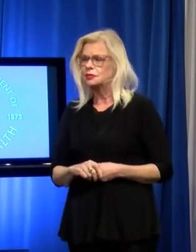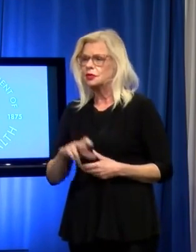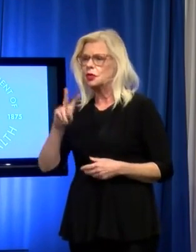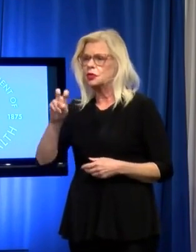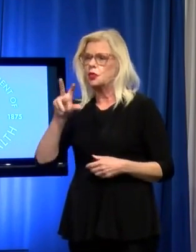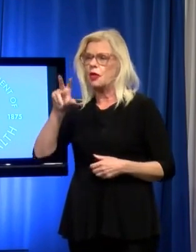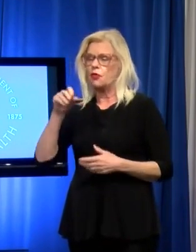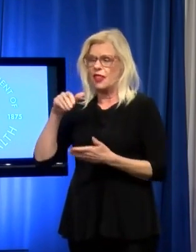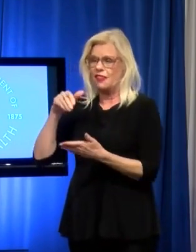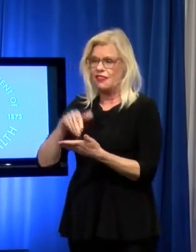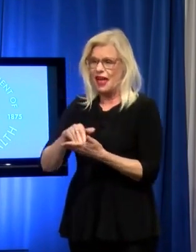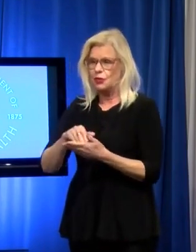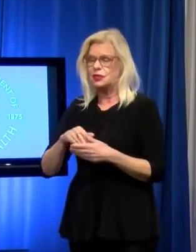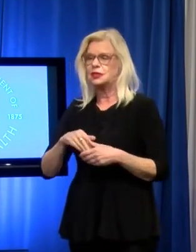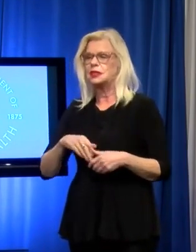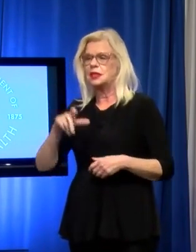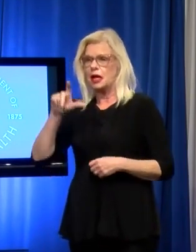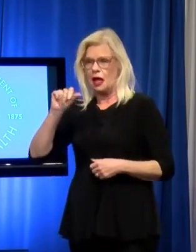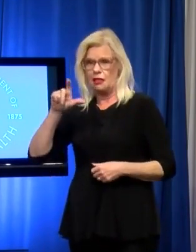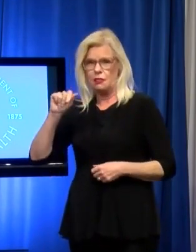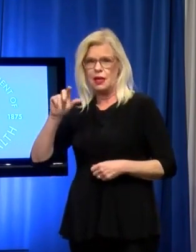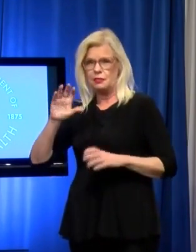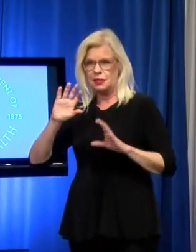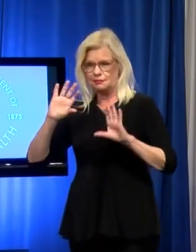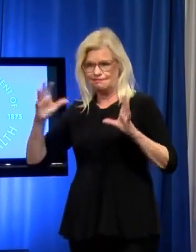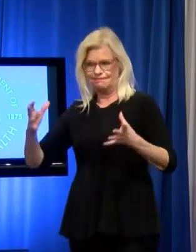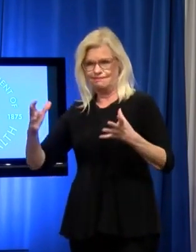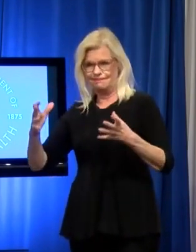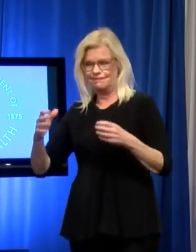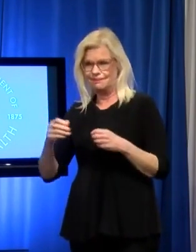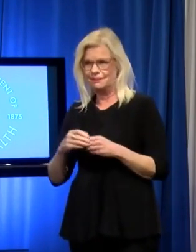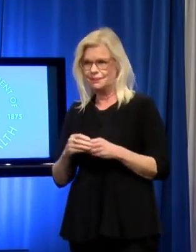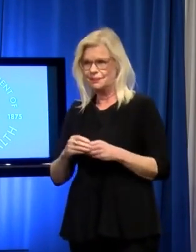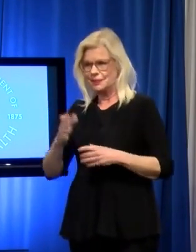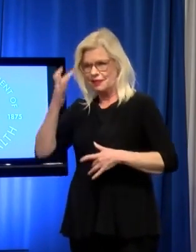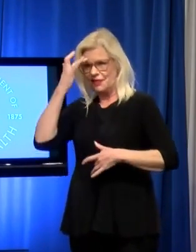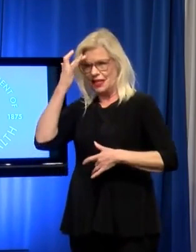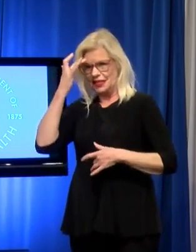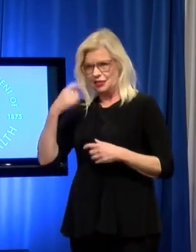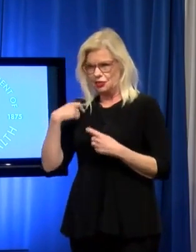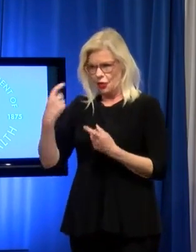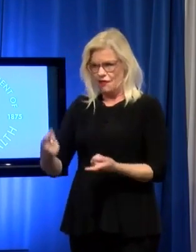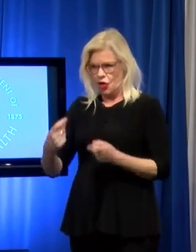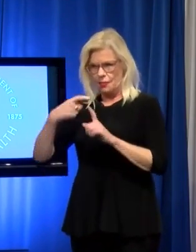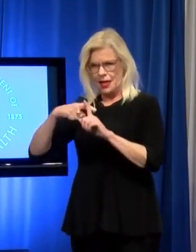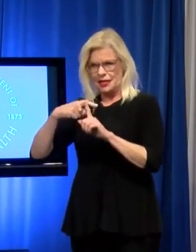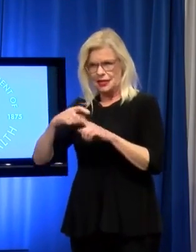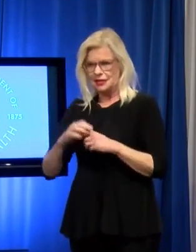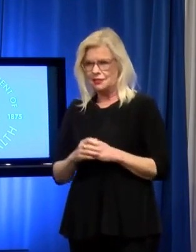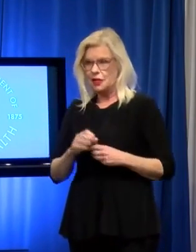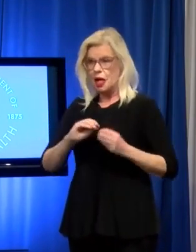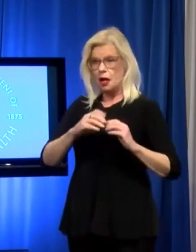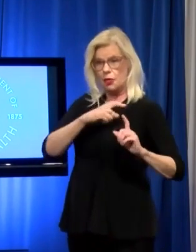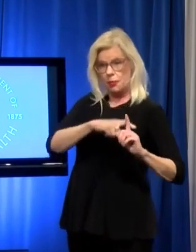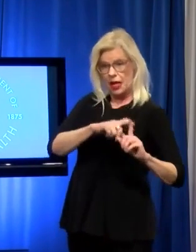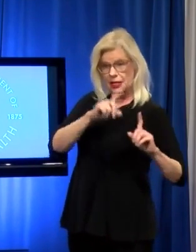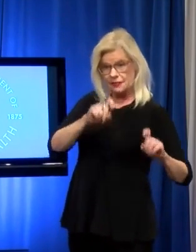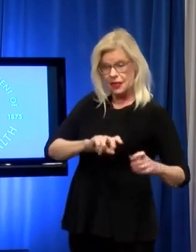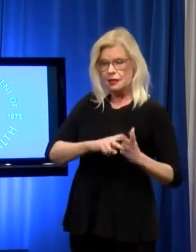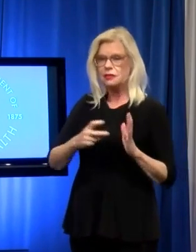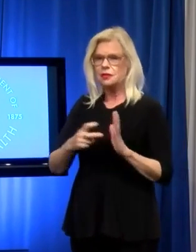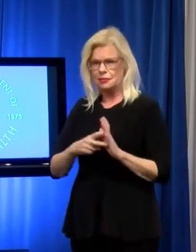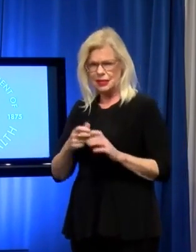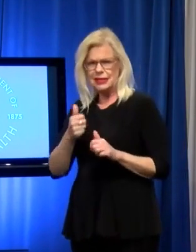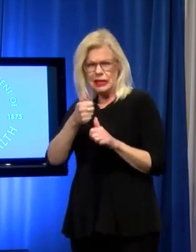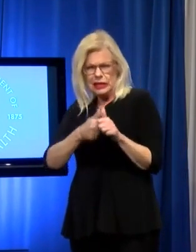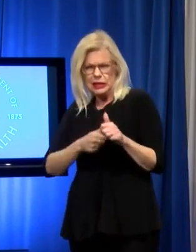,000 Alabamians that have been affected so far. I always want to remind you that those are not numbers of positive tests. Those are unique